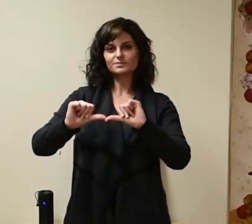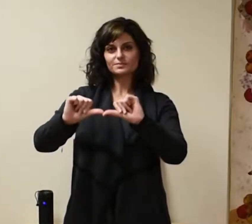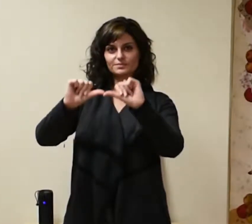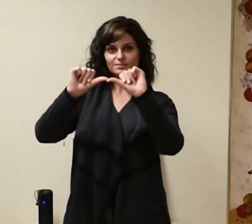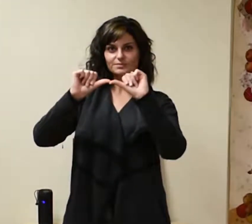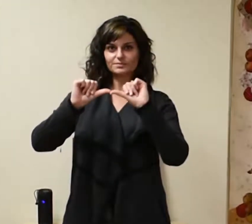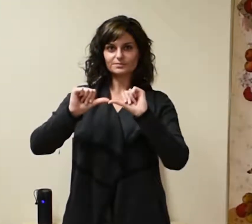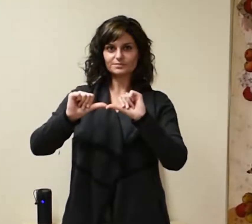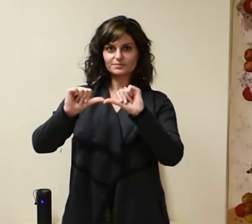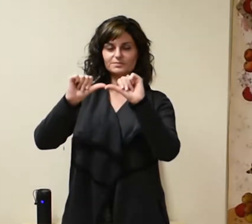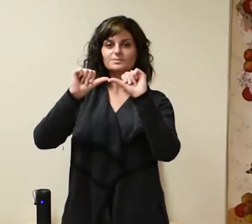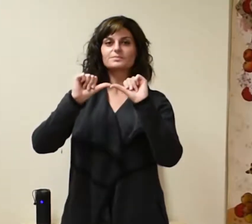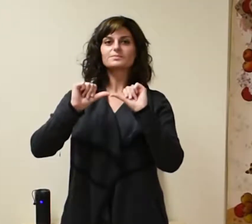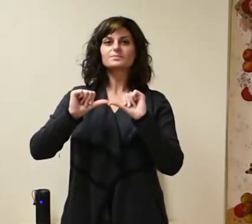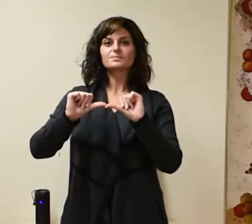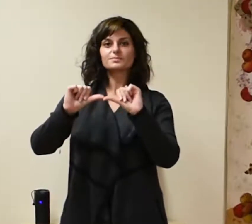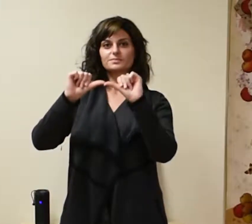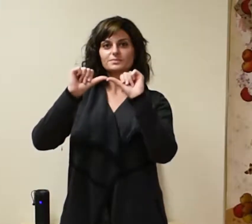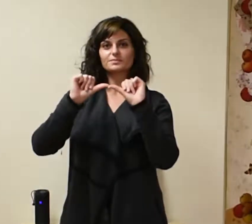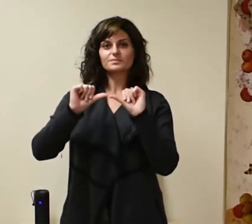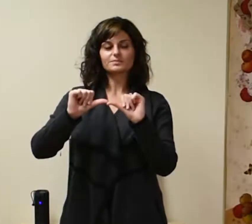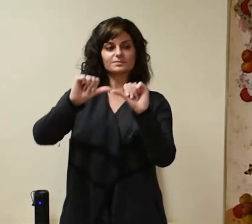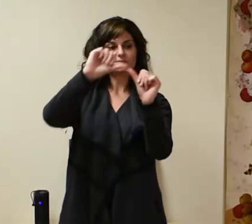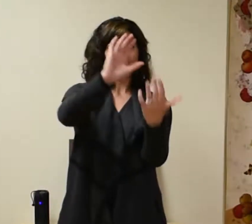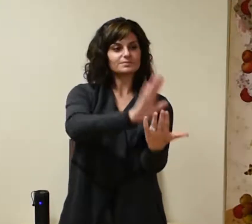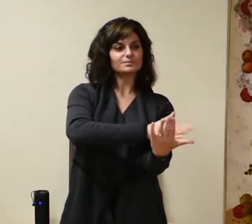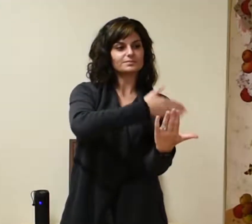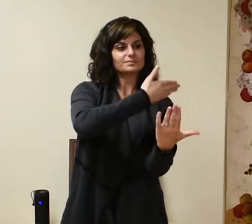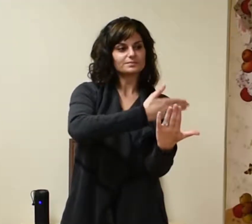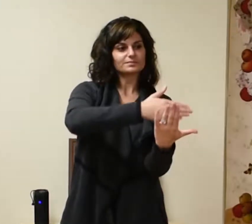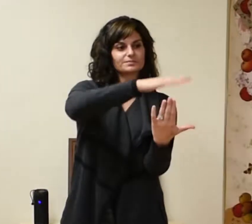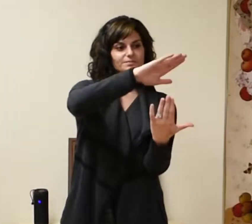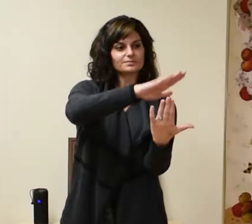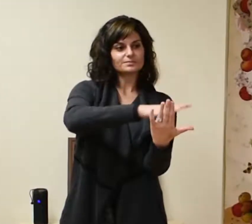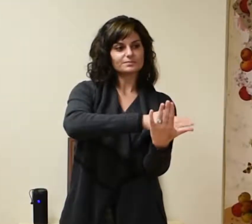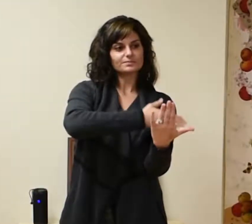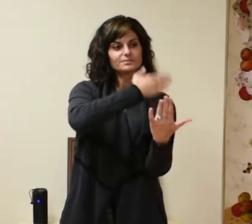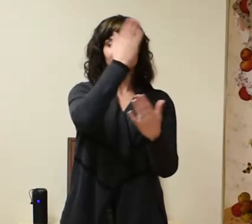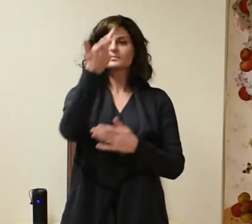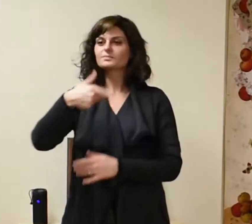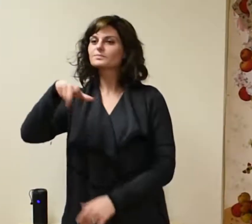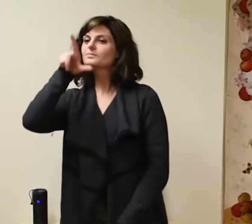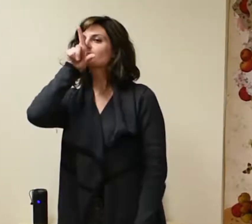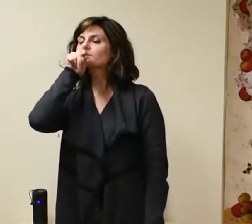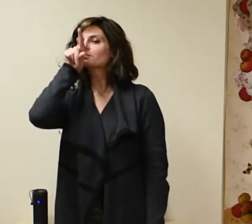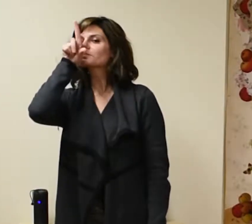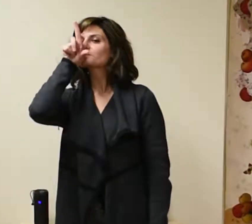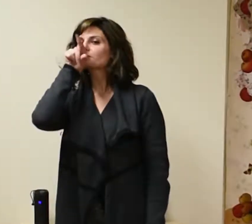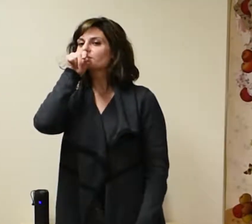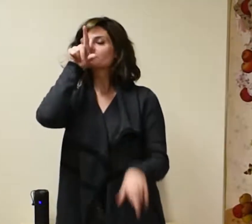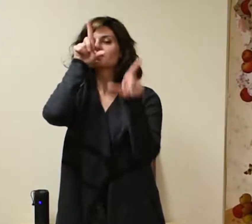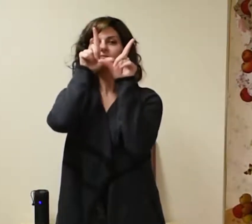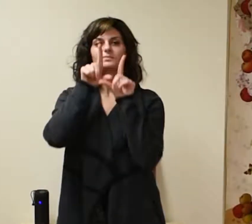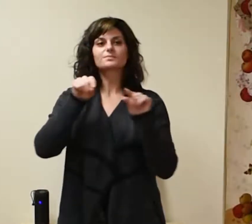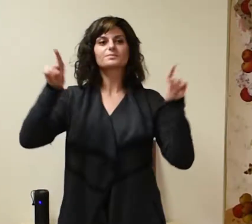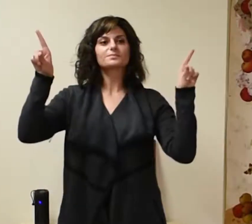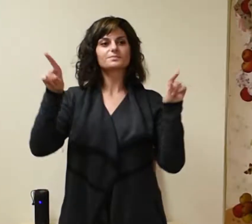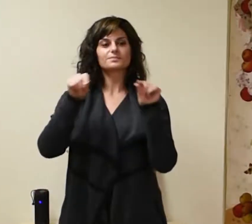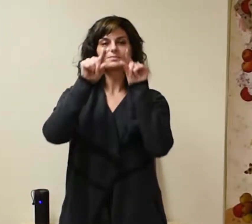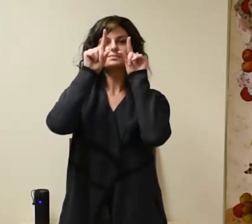Song of the sparrow, and dance